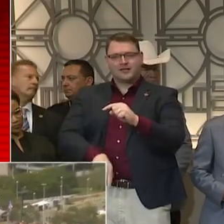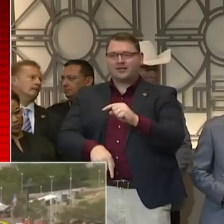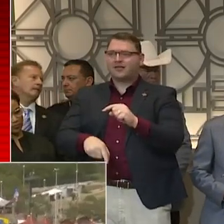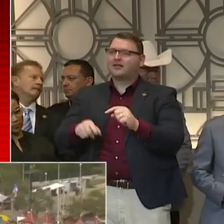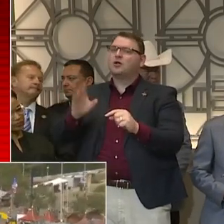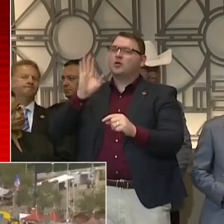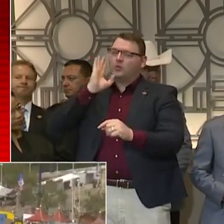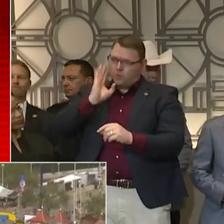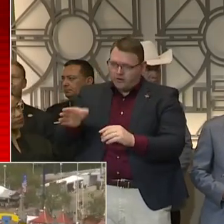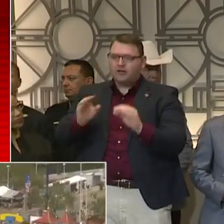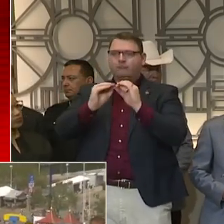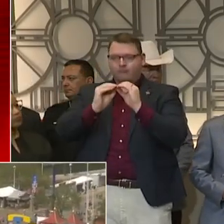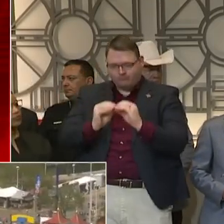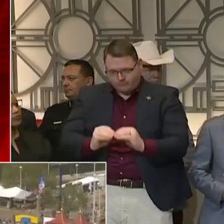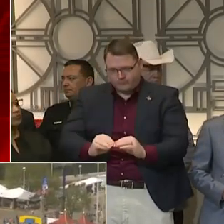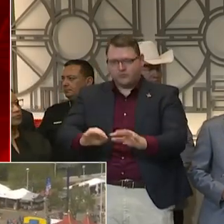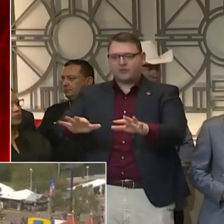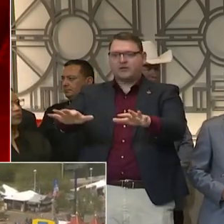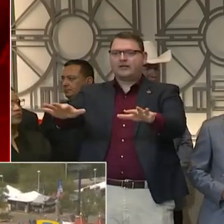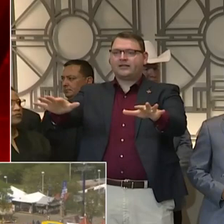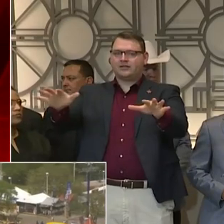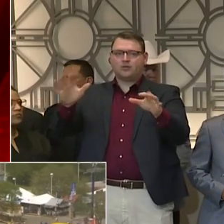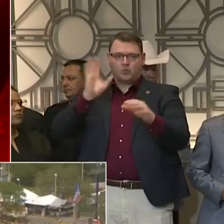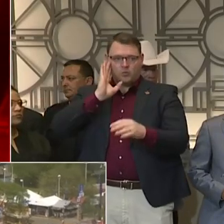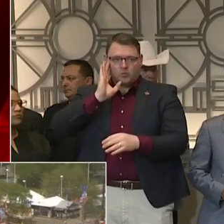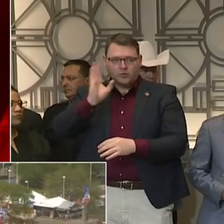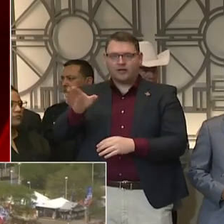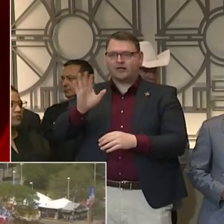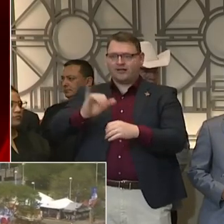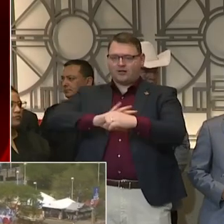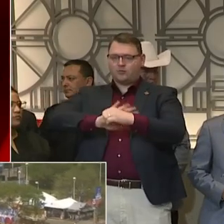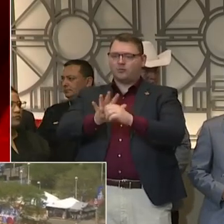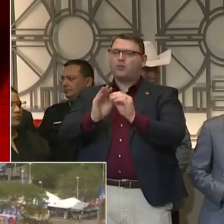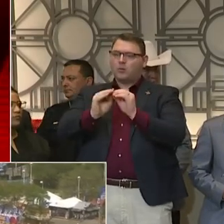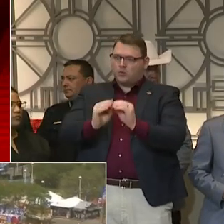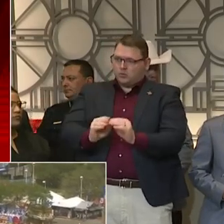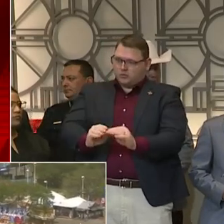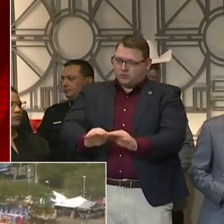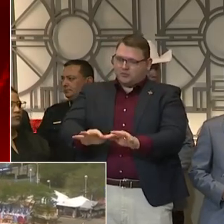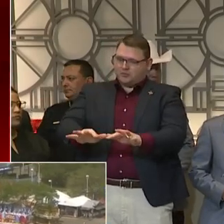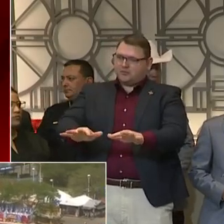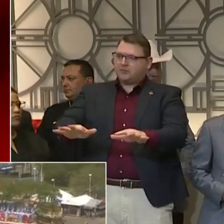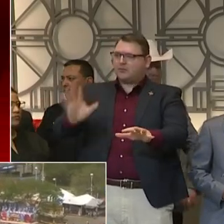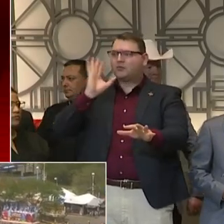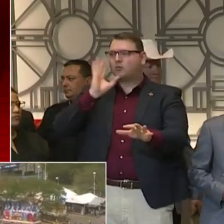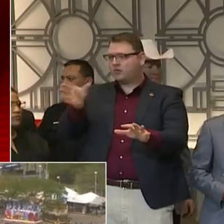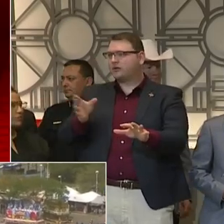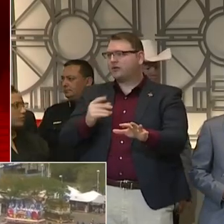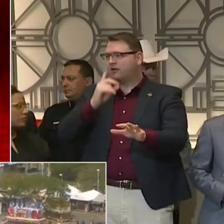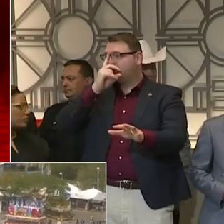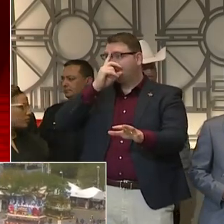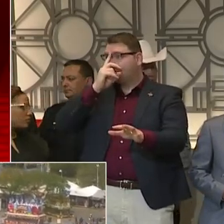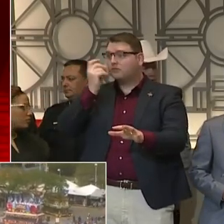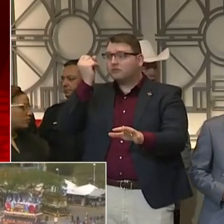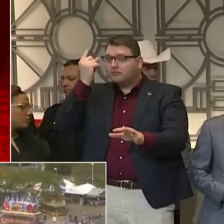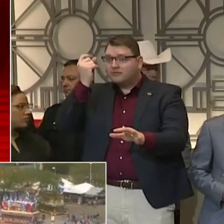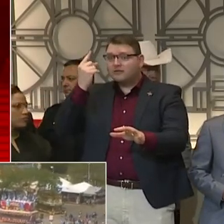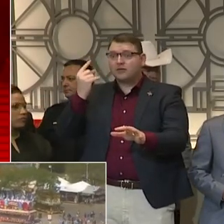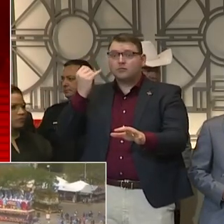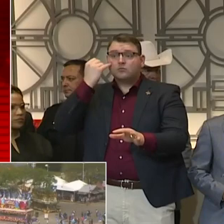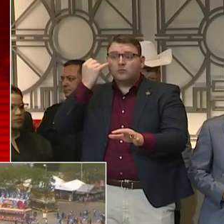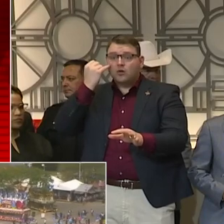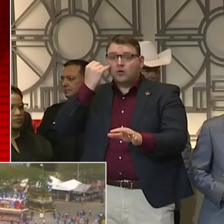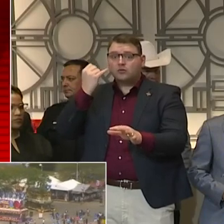that. But we are also very much focused on what our role is and will be in the event that this becomes more widespread,